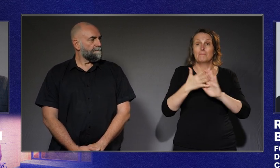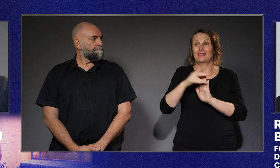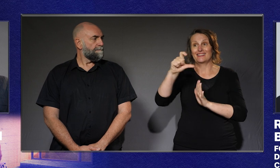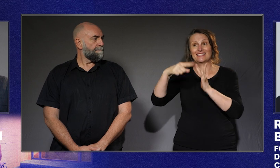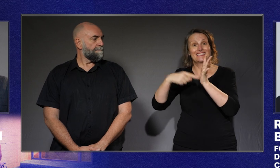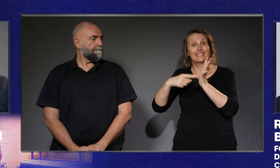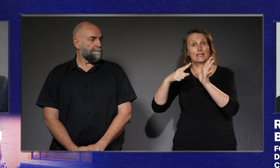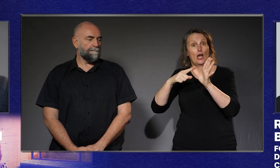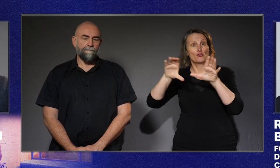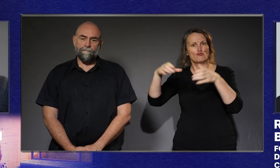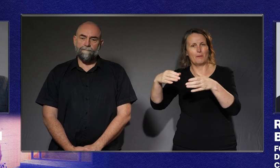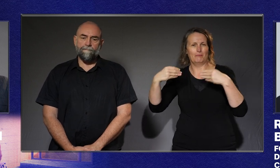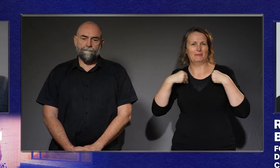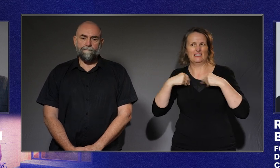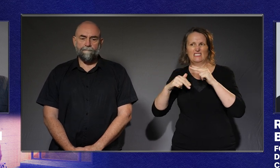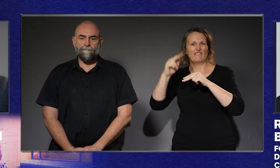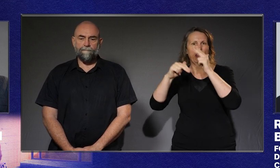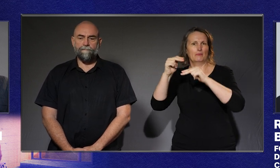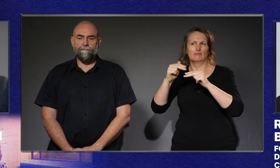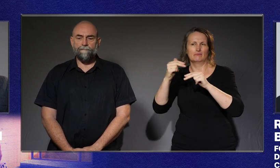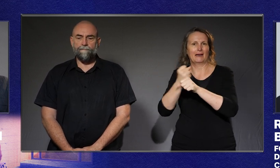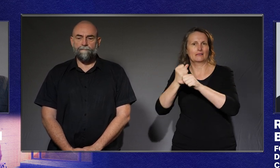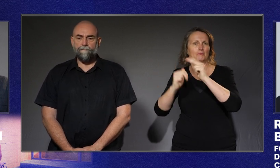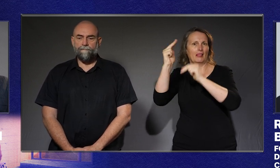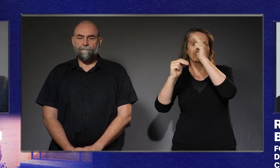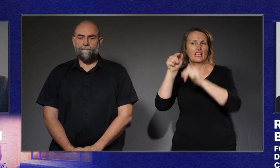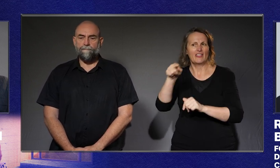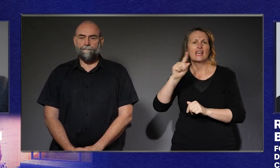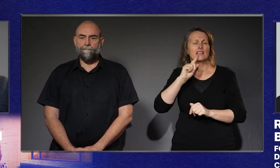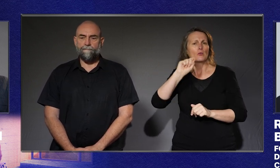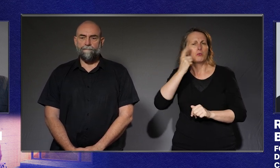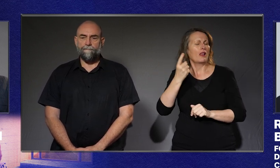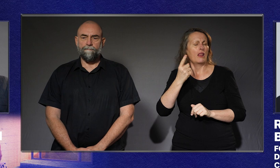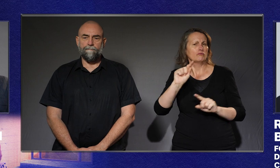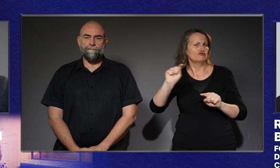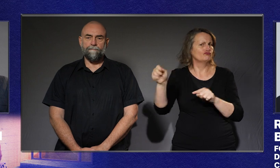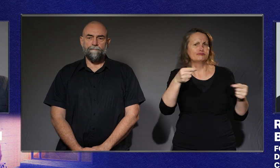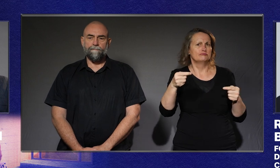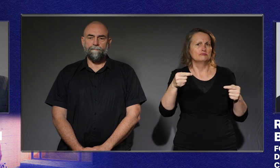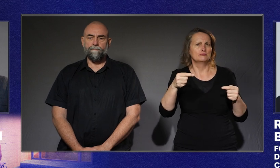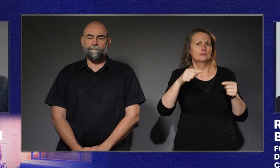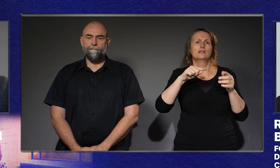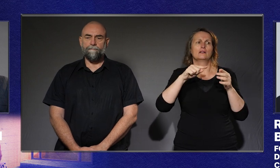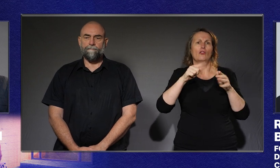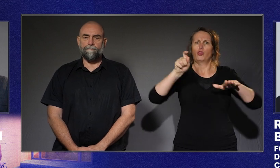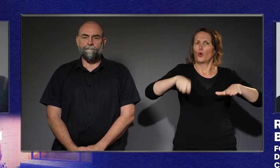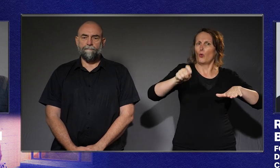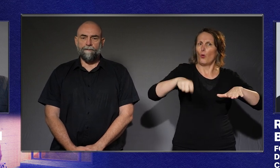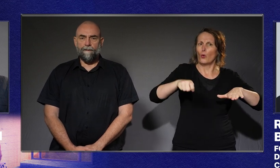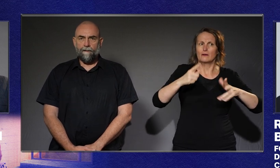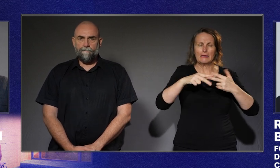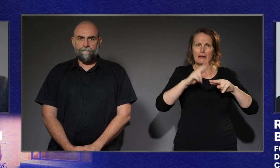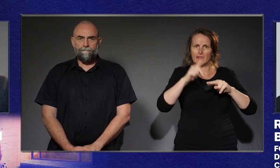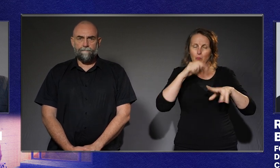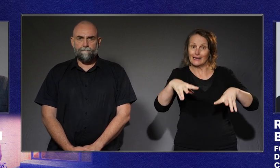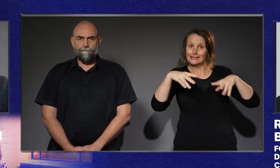a group indicated that it was going to challenge the tribunal's ability to hear